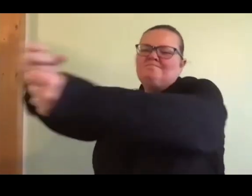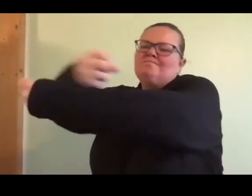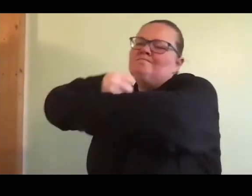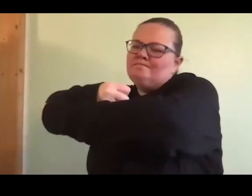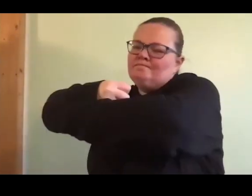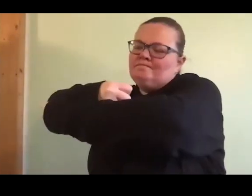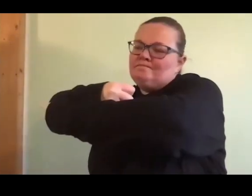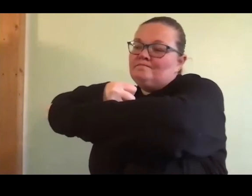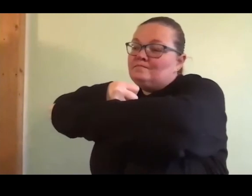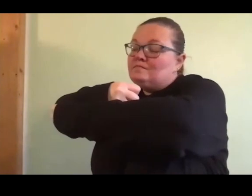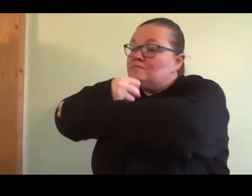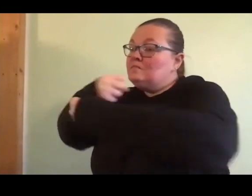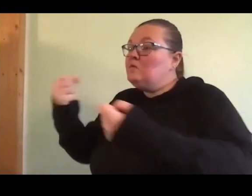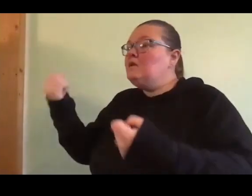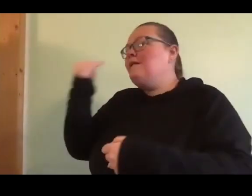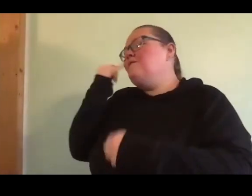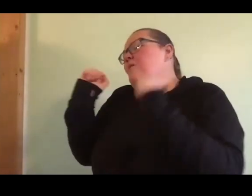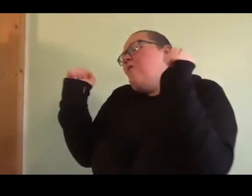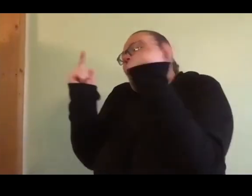What If Everybody Did That?